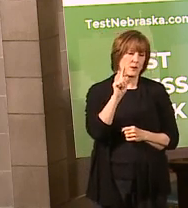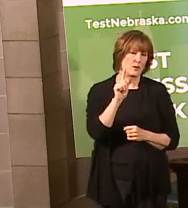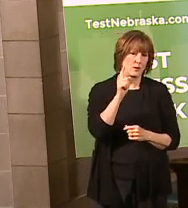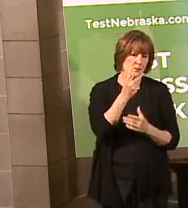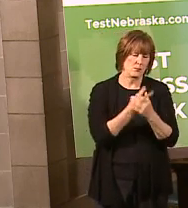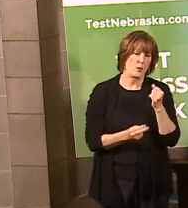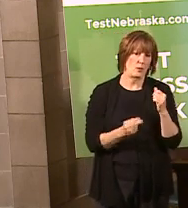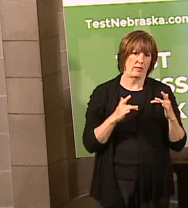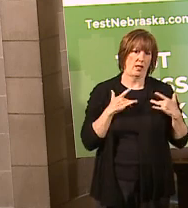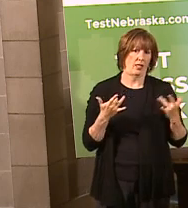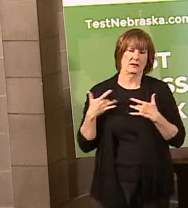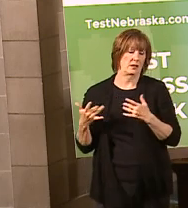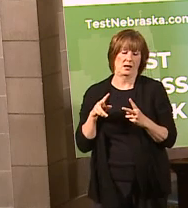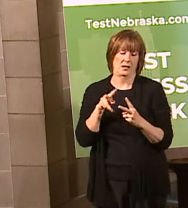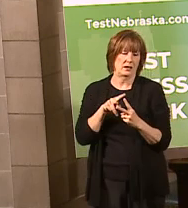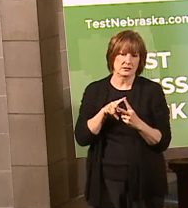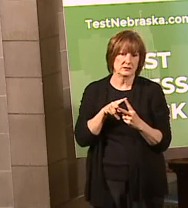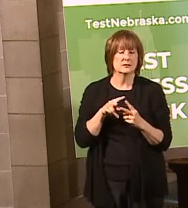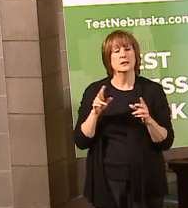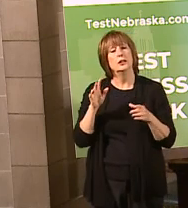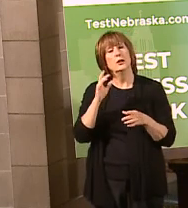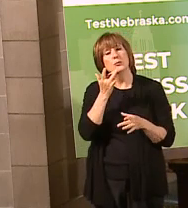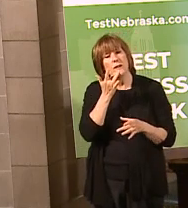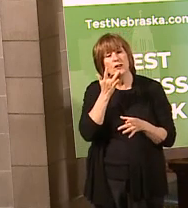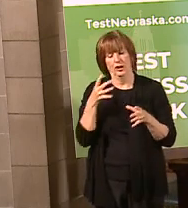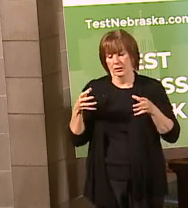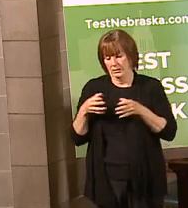Keep it low key, and preferably within your household.